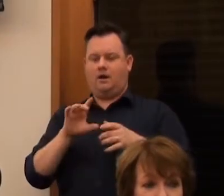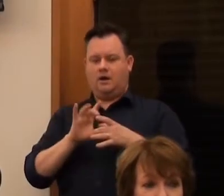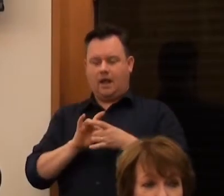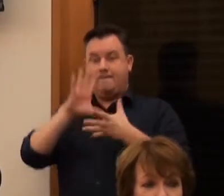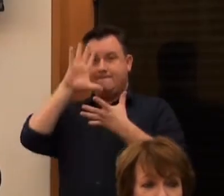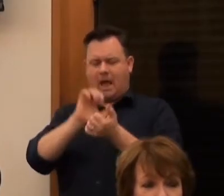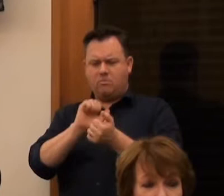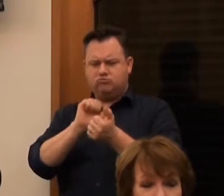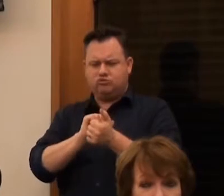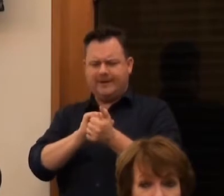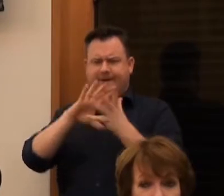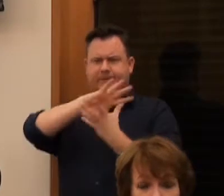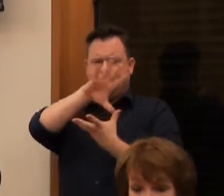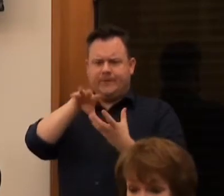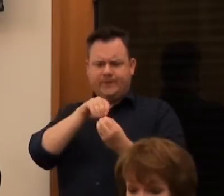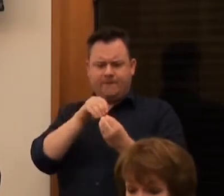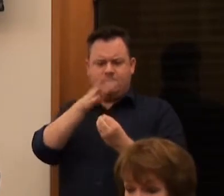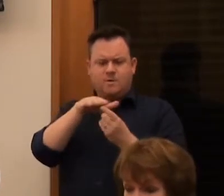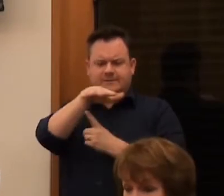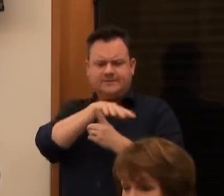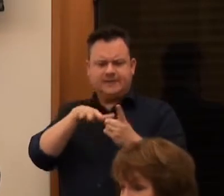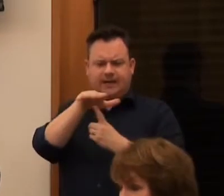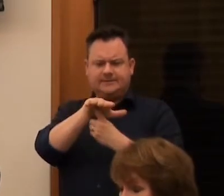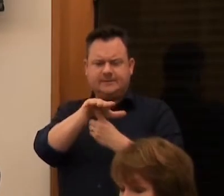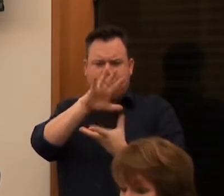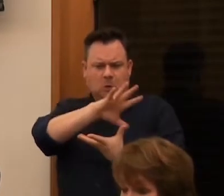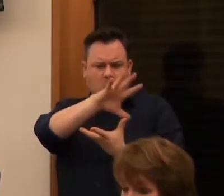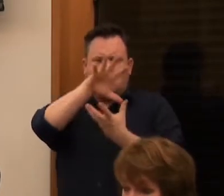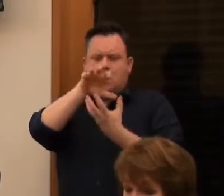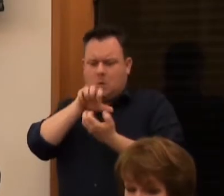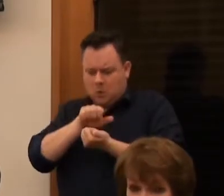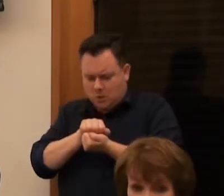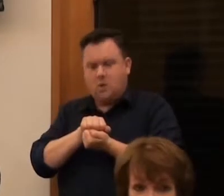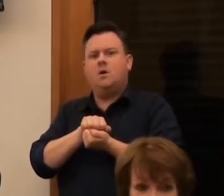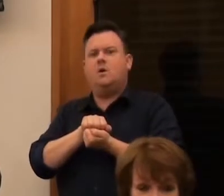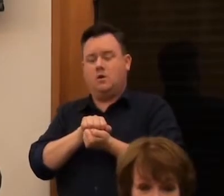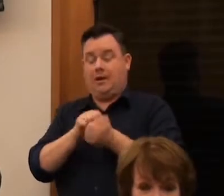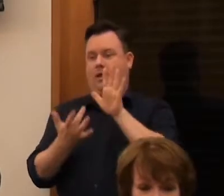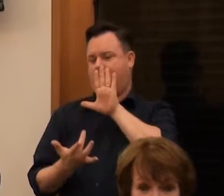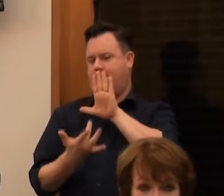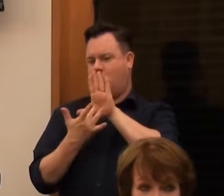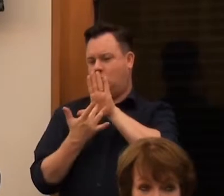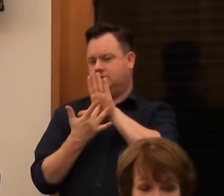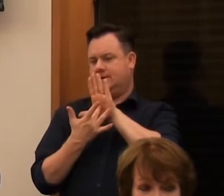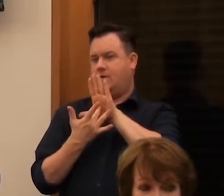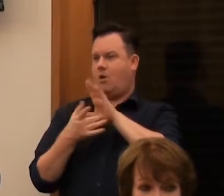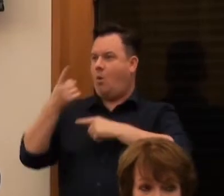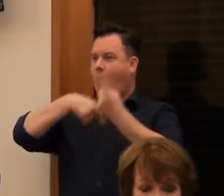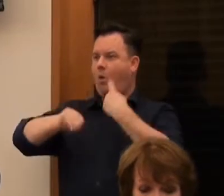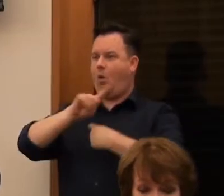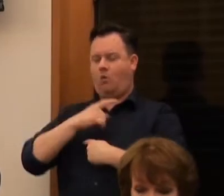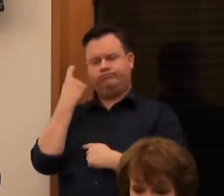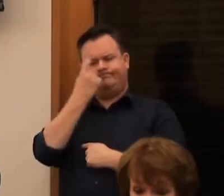memory of society. And it's incredibly important that everyone's reflecting that.